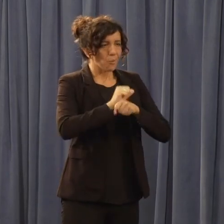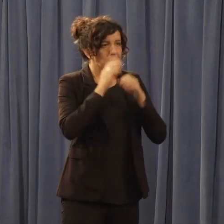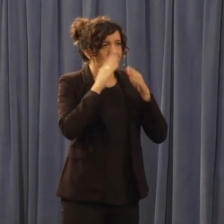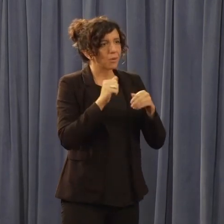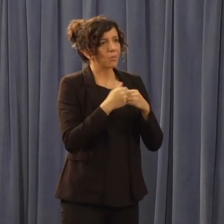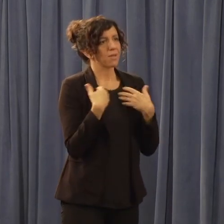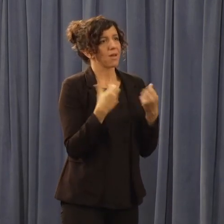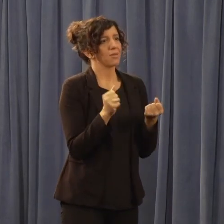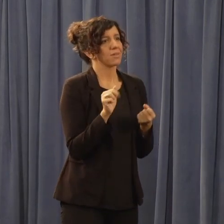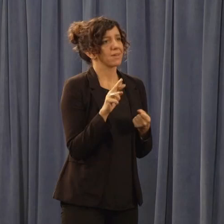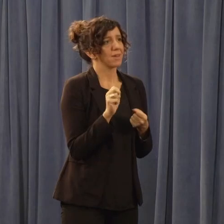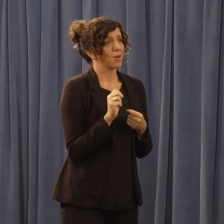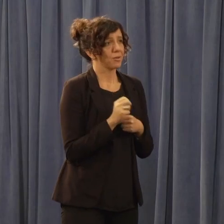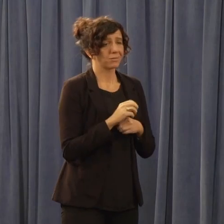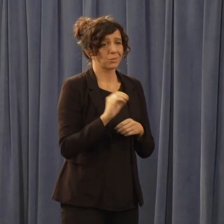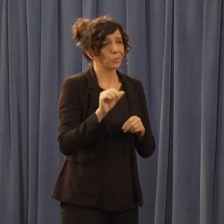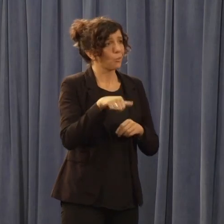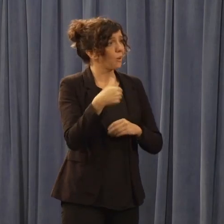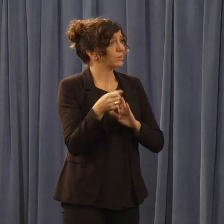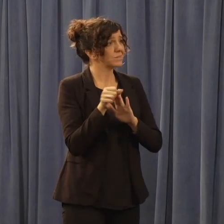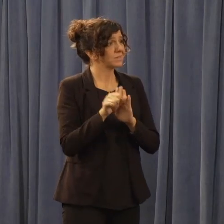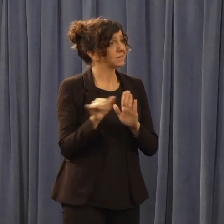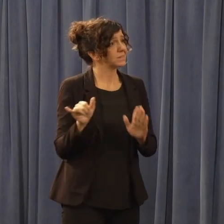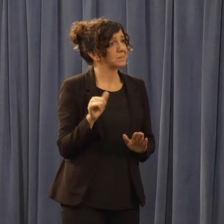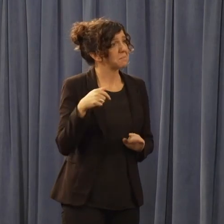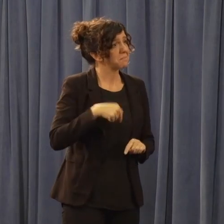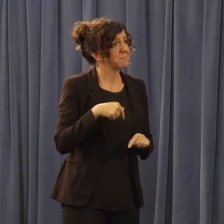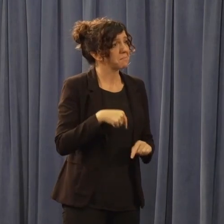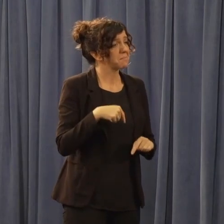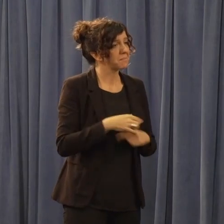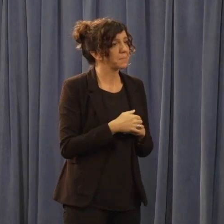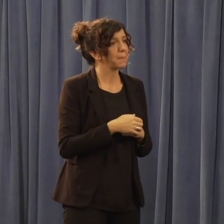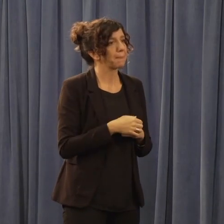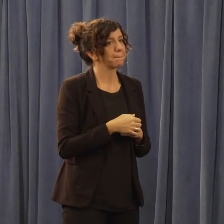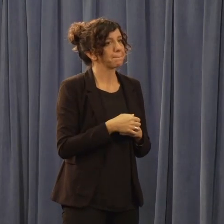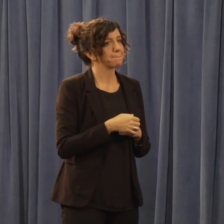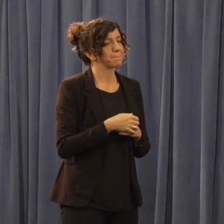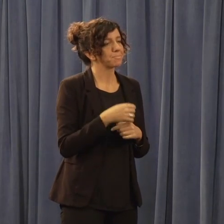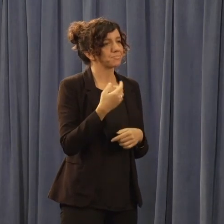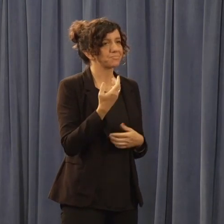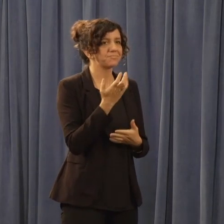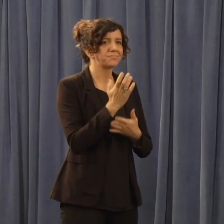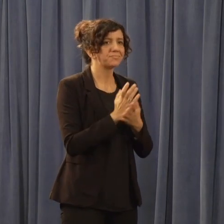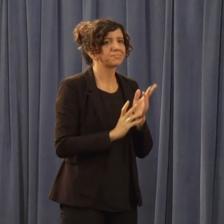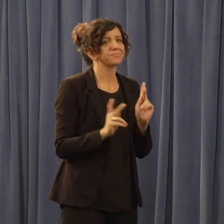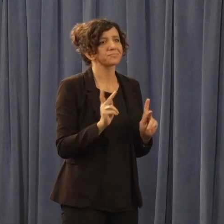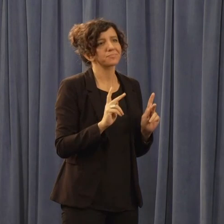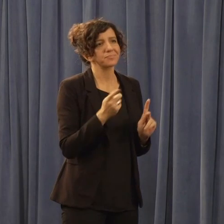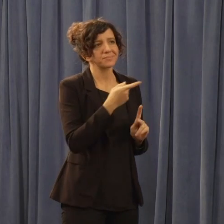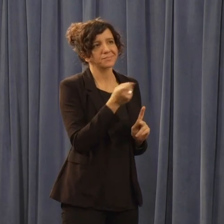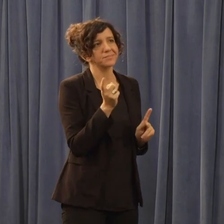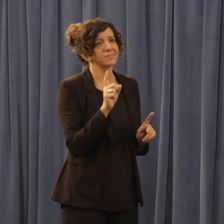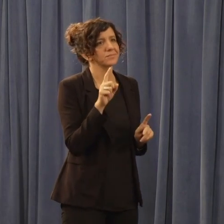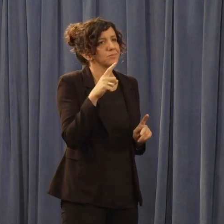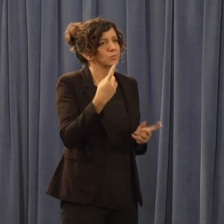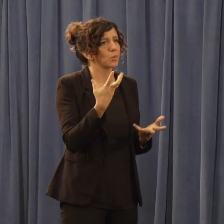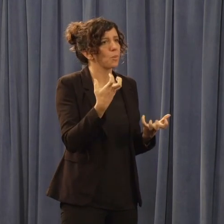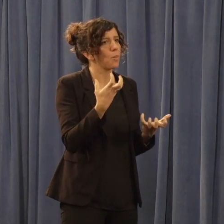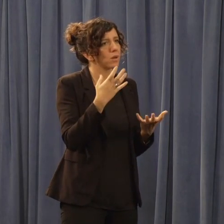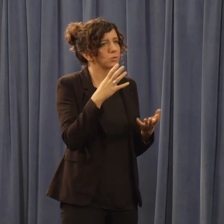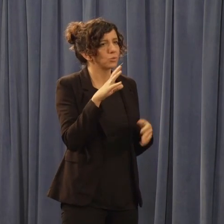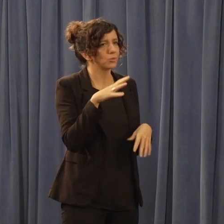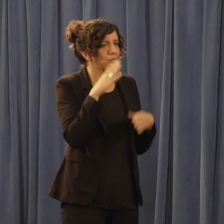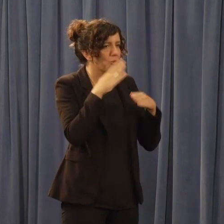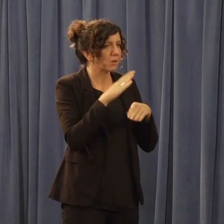No state did what we did last year. I know, you know, some folks are just in the business of focusing on small